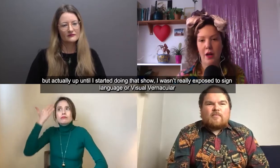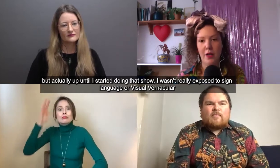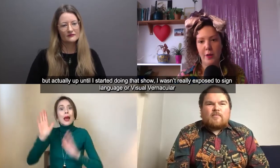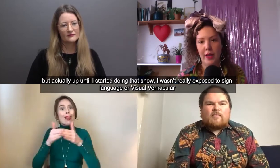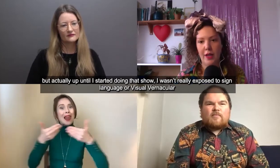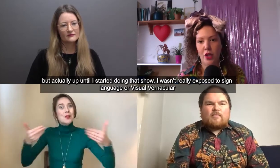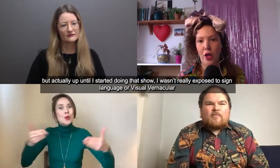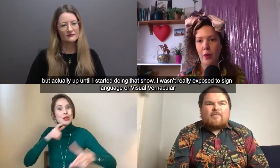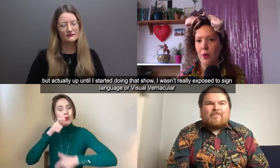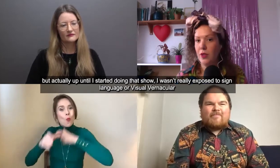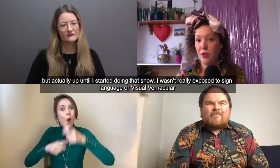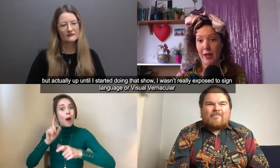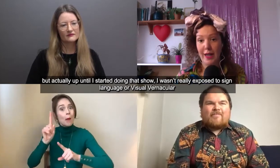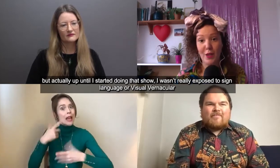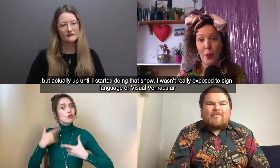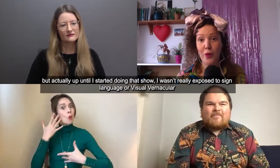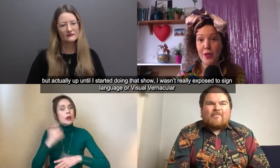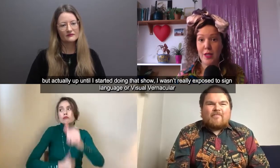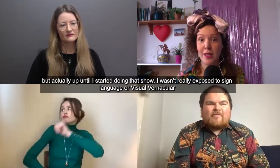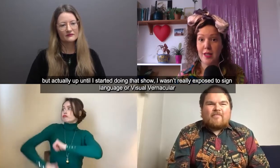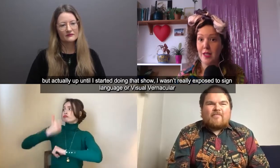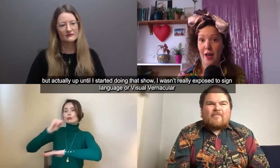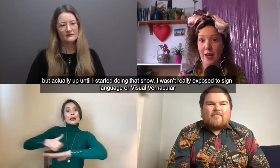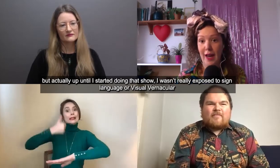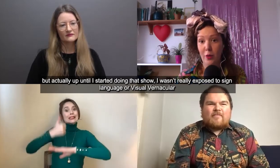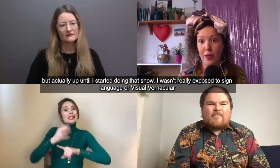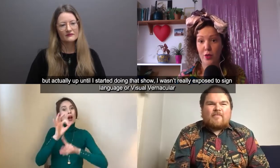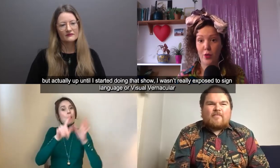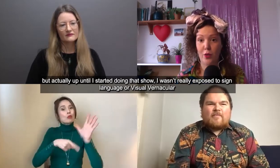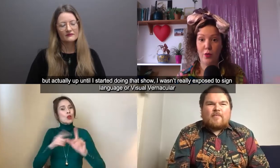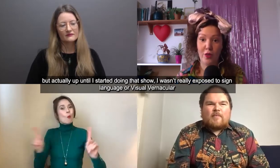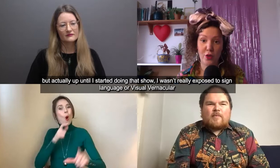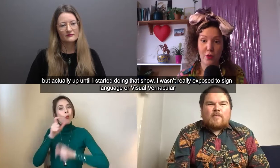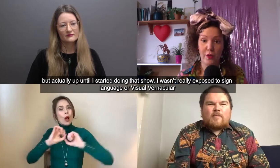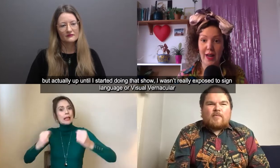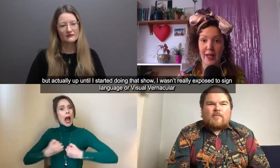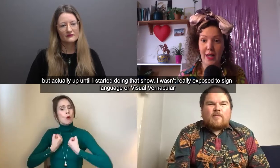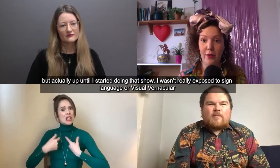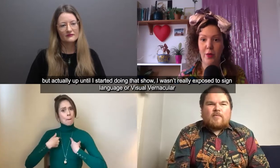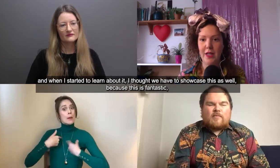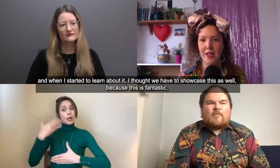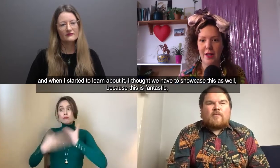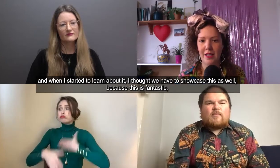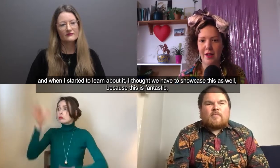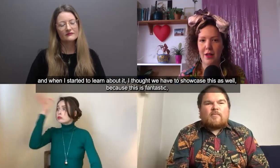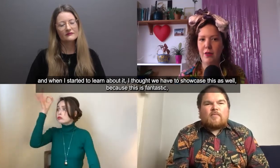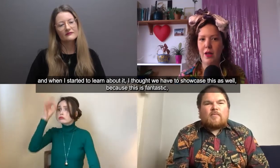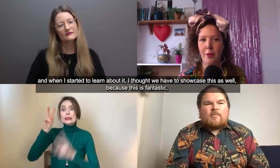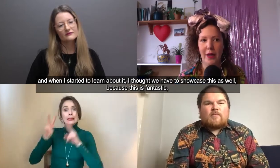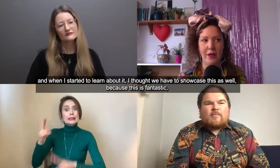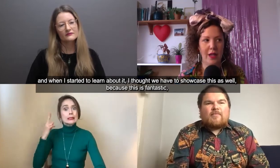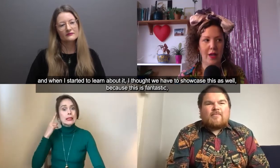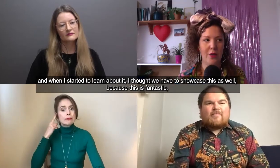doing that show I wasn't really exposed to sign language or visual vernacular and when I started to kind of learn about it I thought